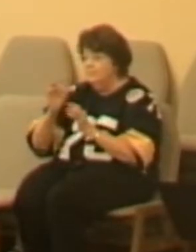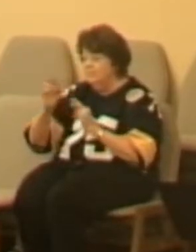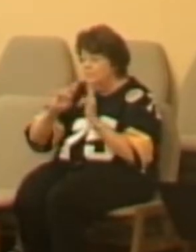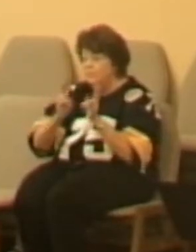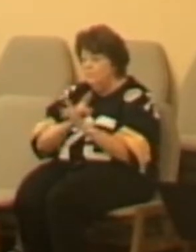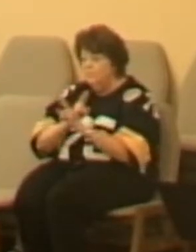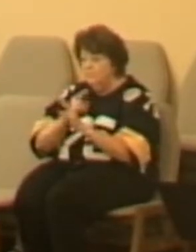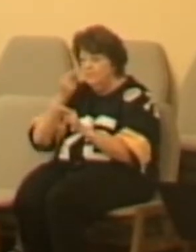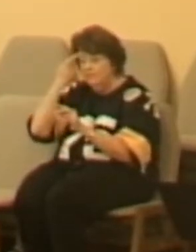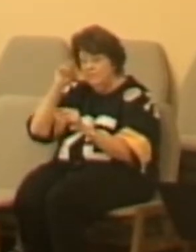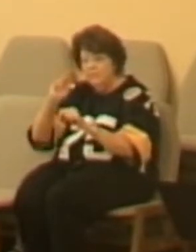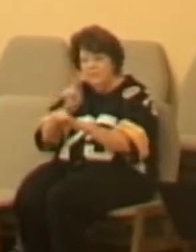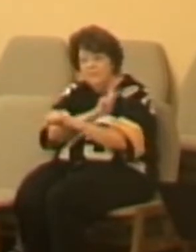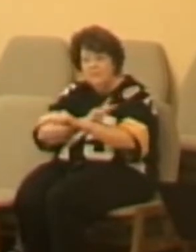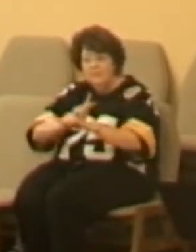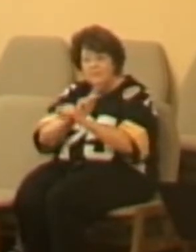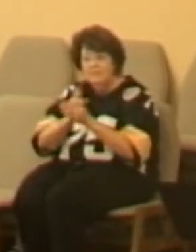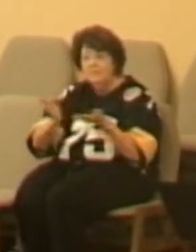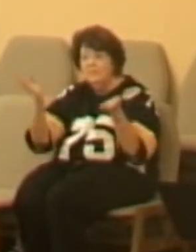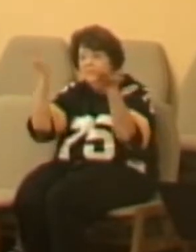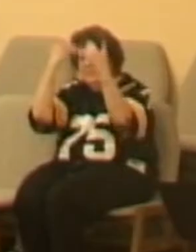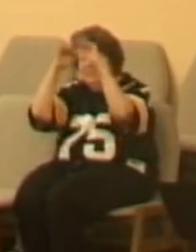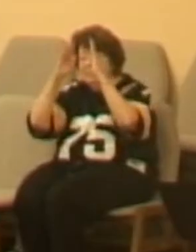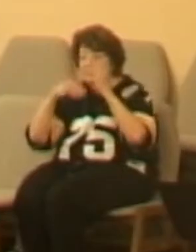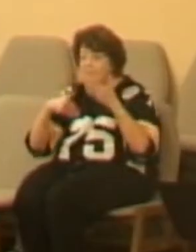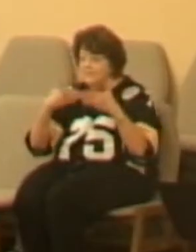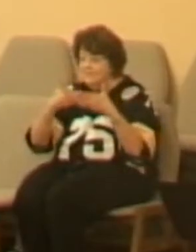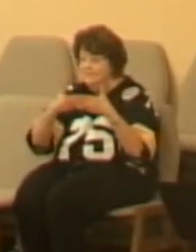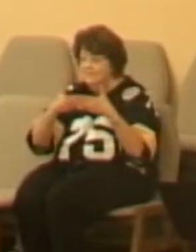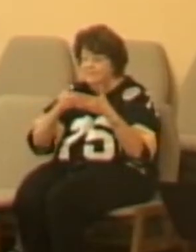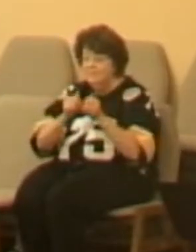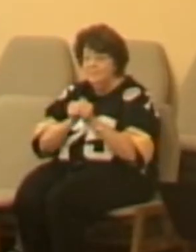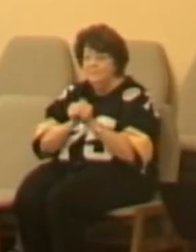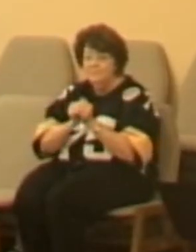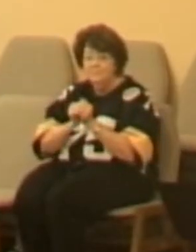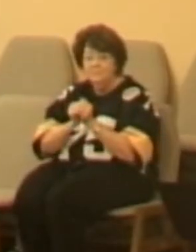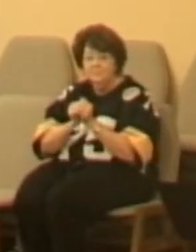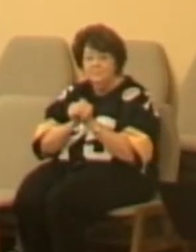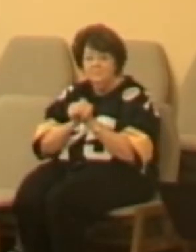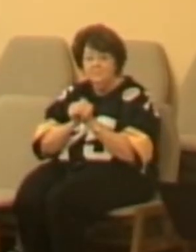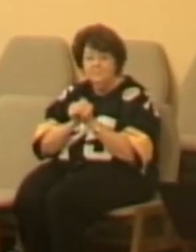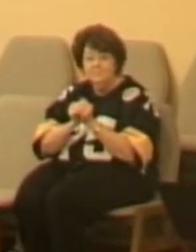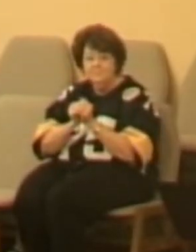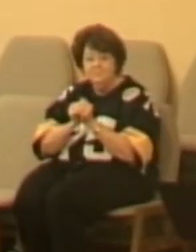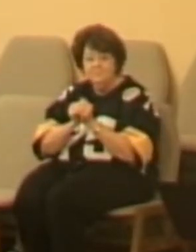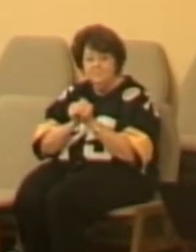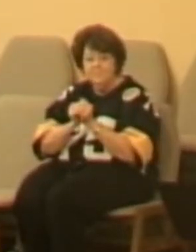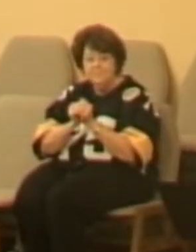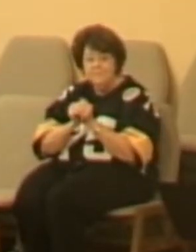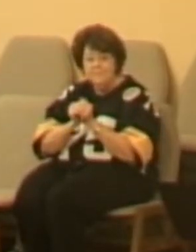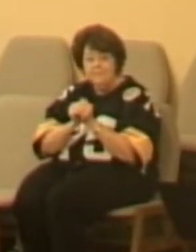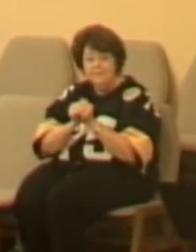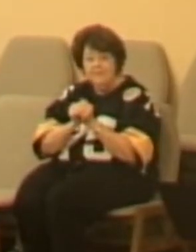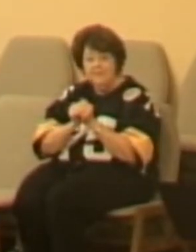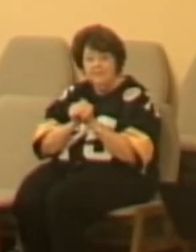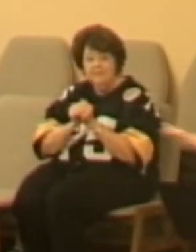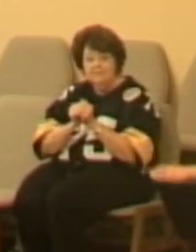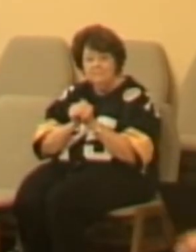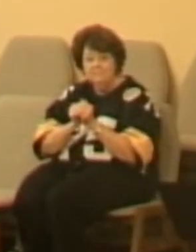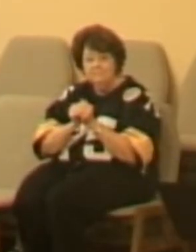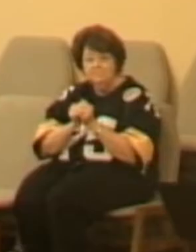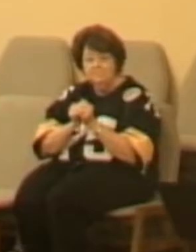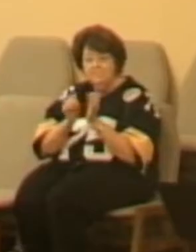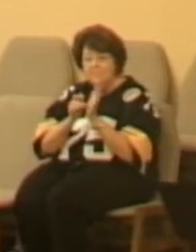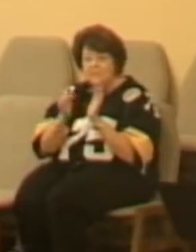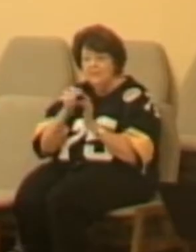kingdom of heaven is at hand. So imagine that he steps up to the pulpit in Capernaum and he takes a hold of it like a good preacher and he